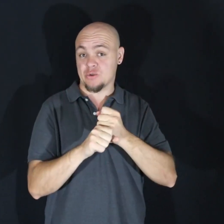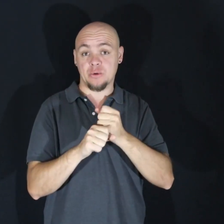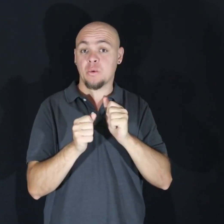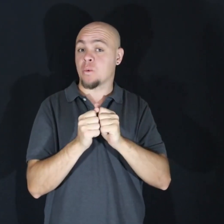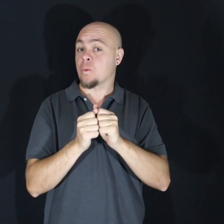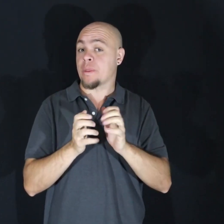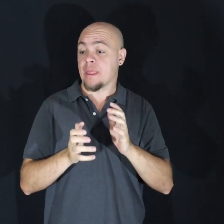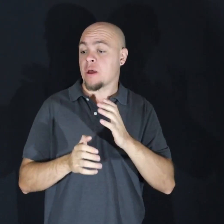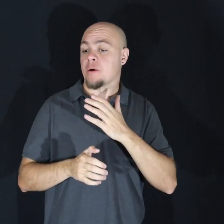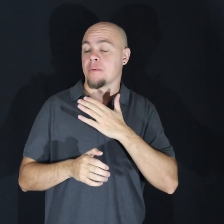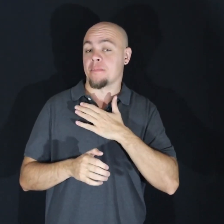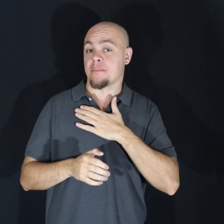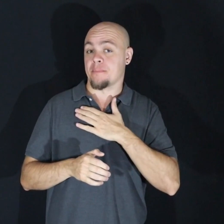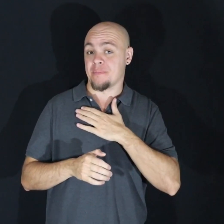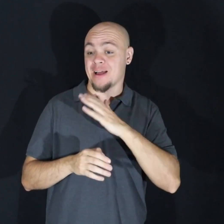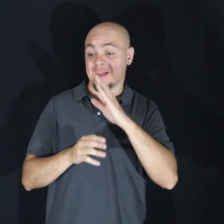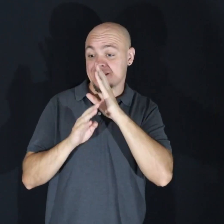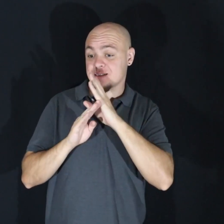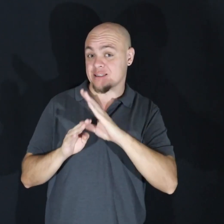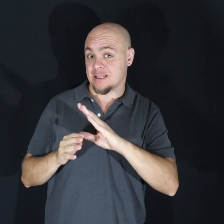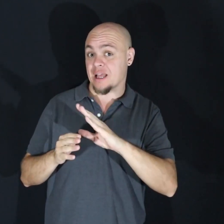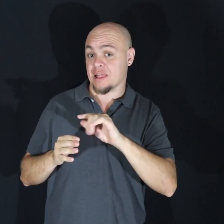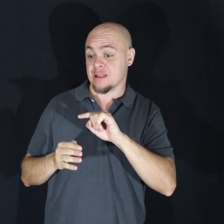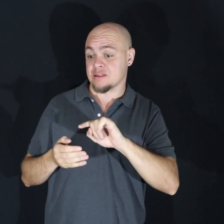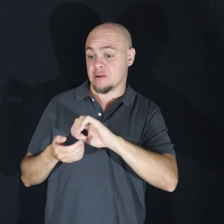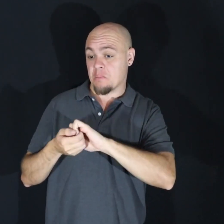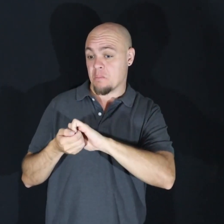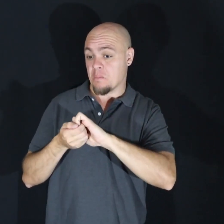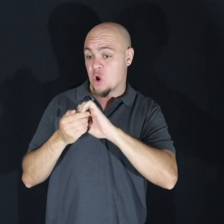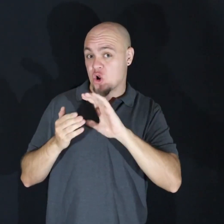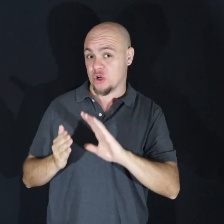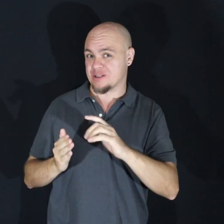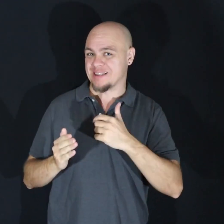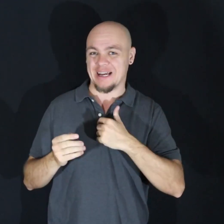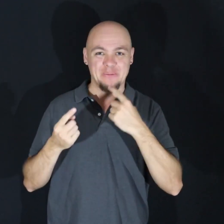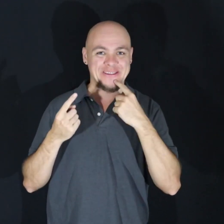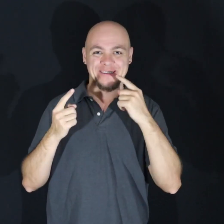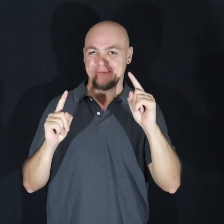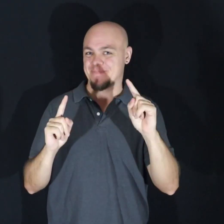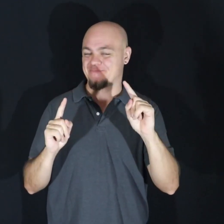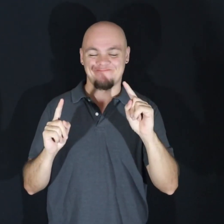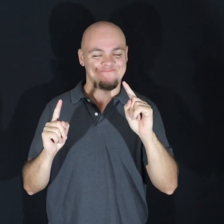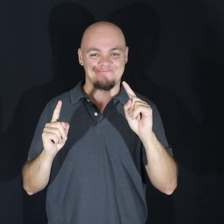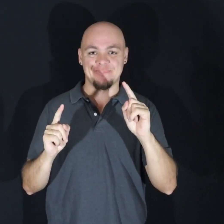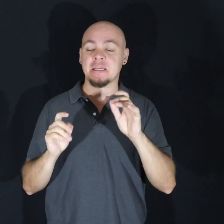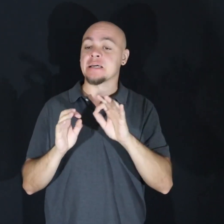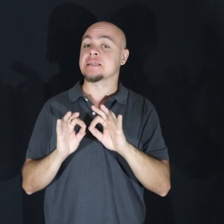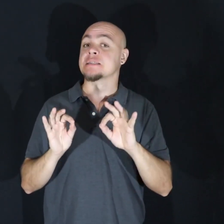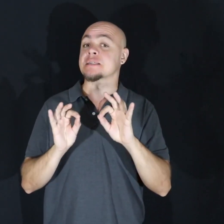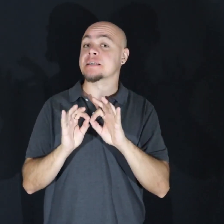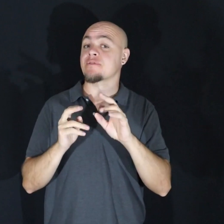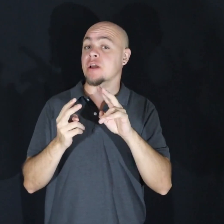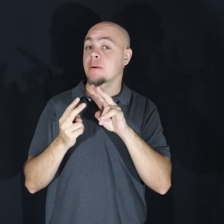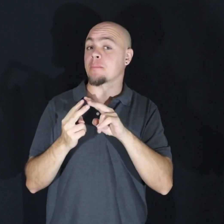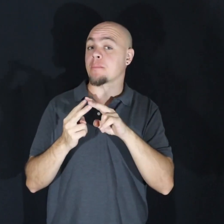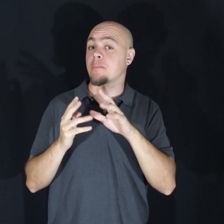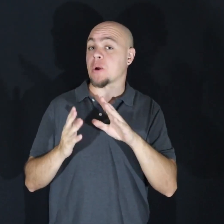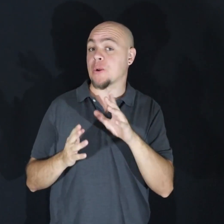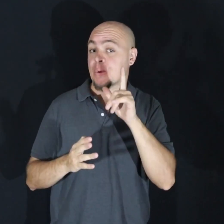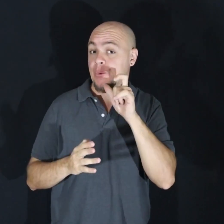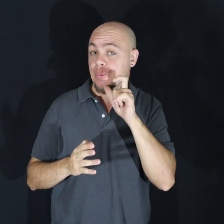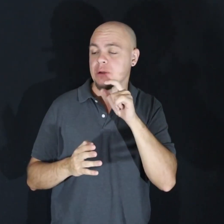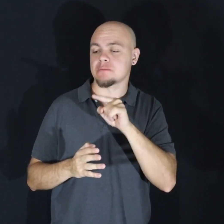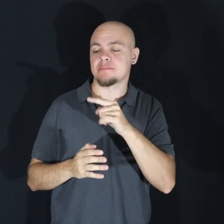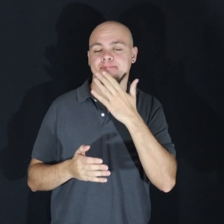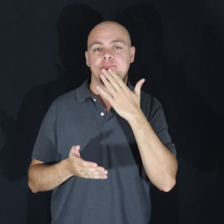of my silent partners, I would not have succeeded. My most significant partner has been my wife.